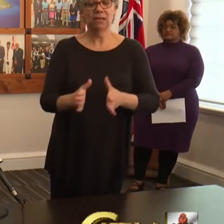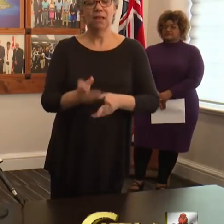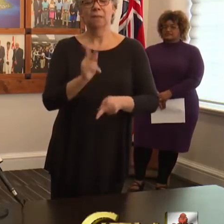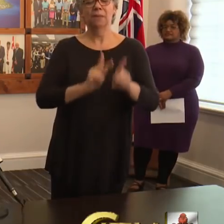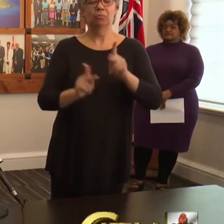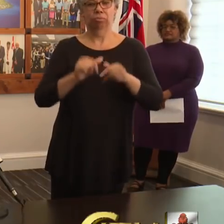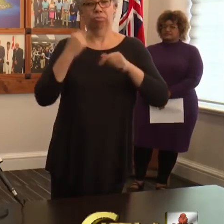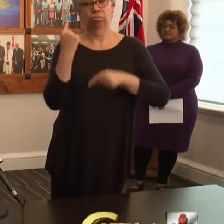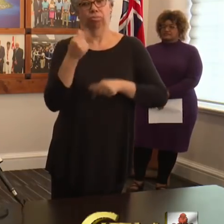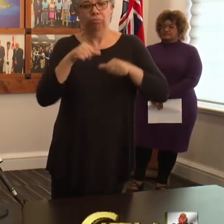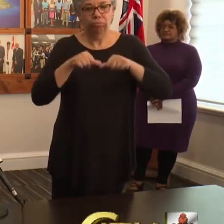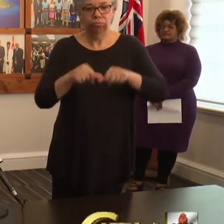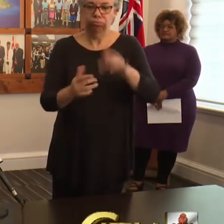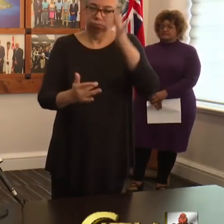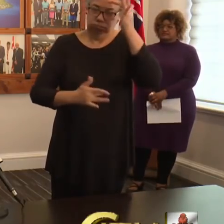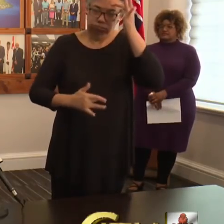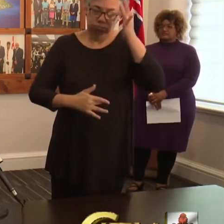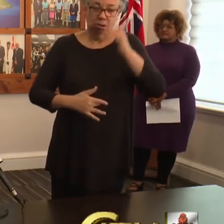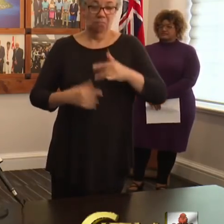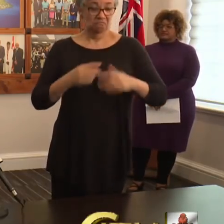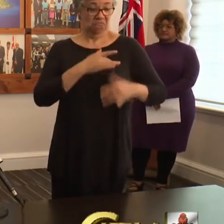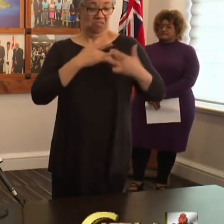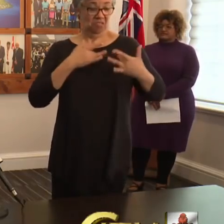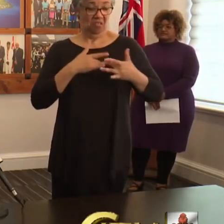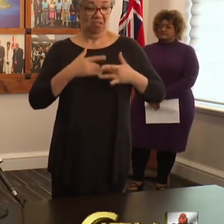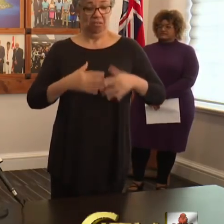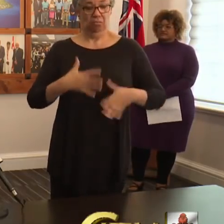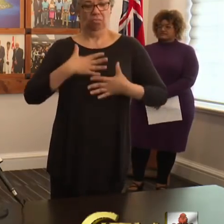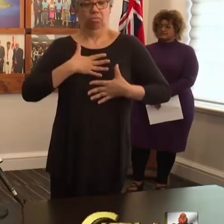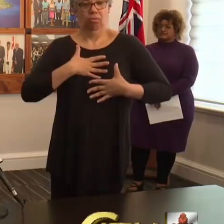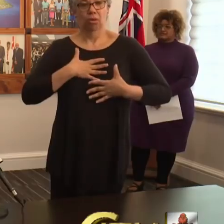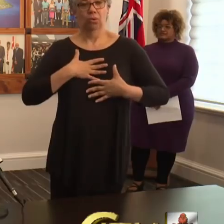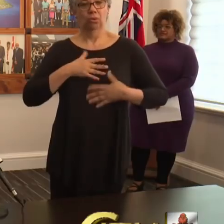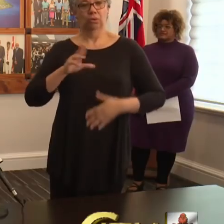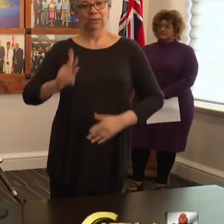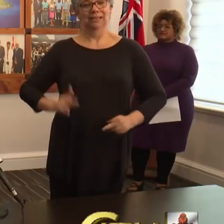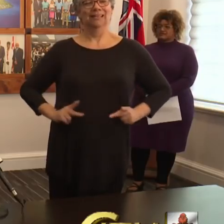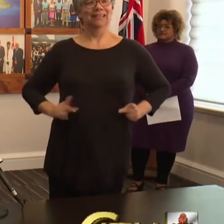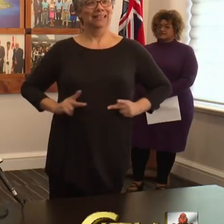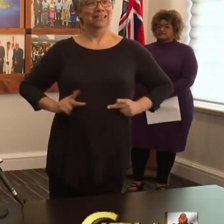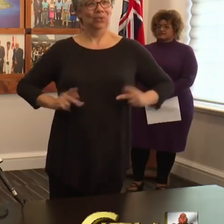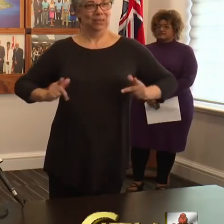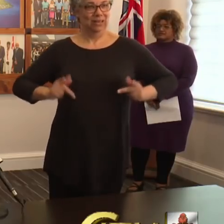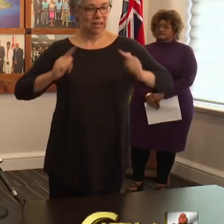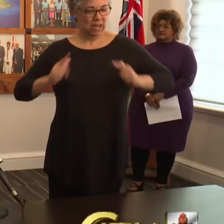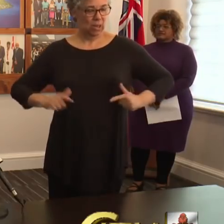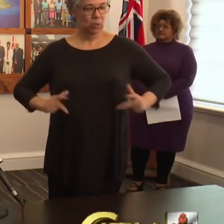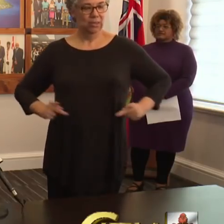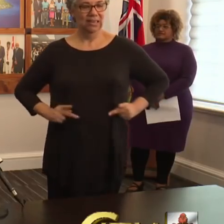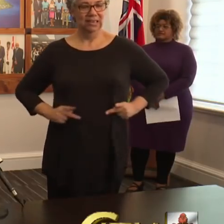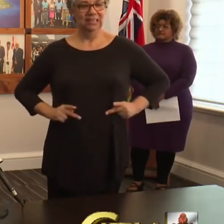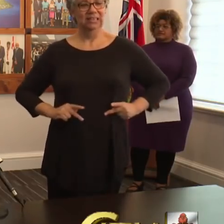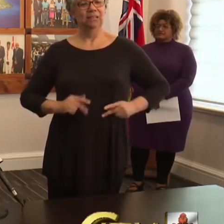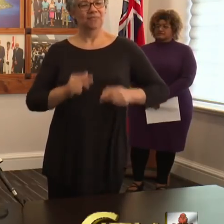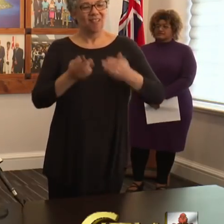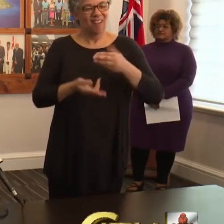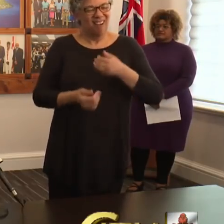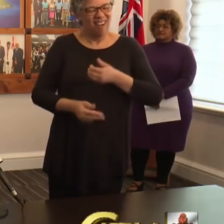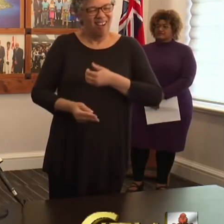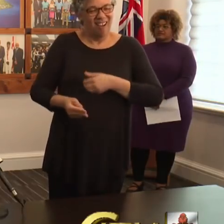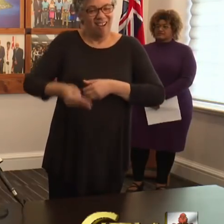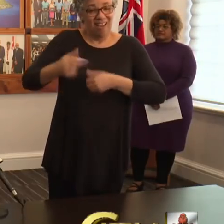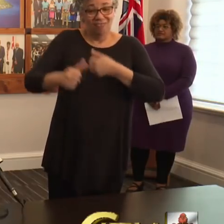like heart, lung, or kidney disease, diabetes, excuse me, are at a higher risk for illness from COVID-19